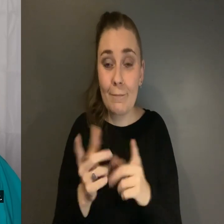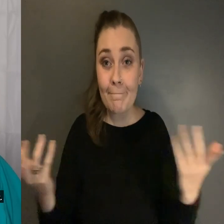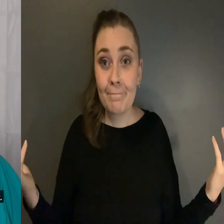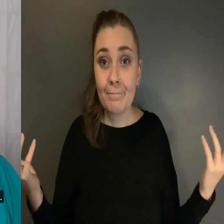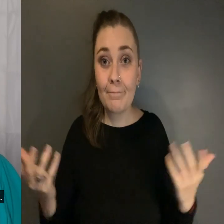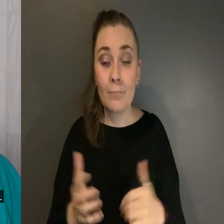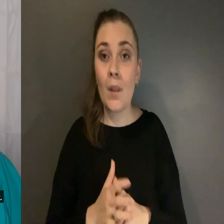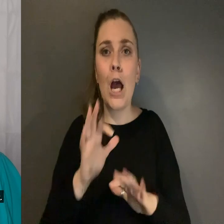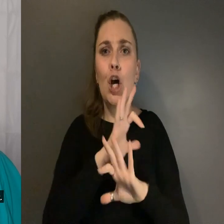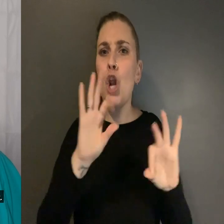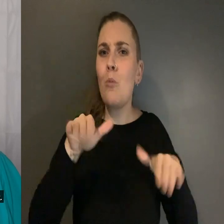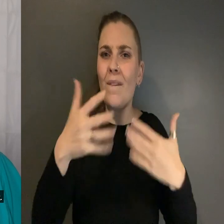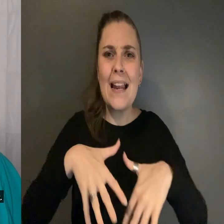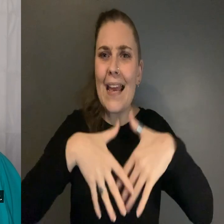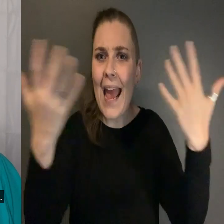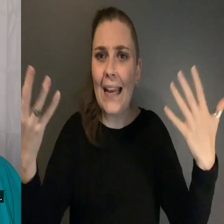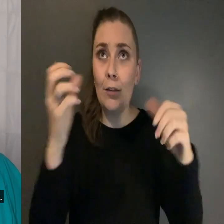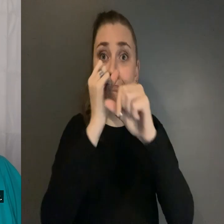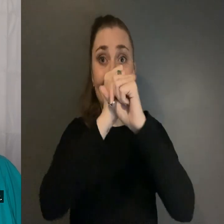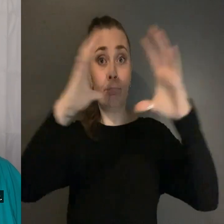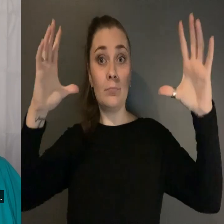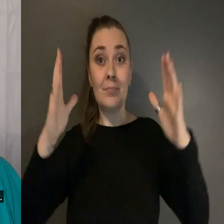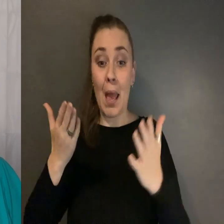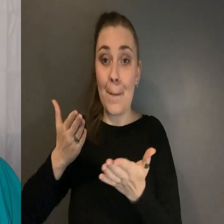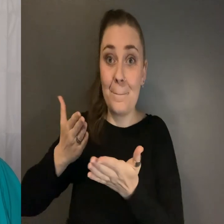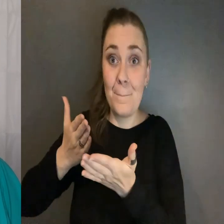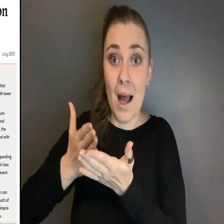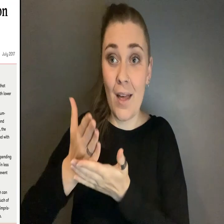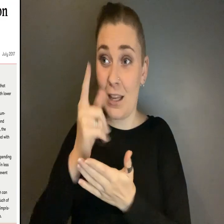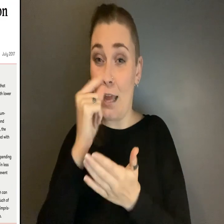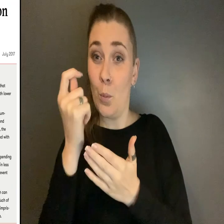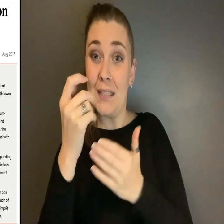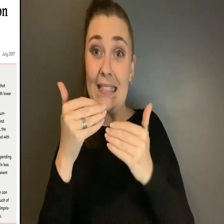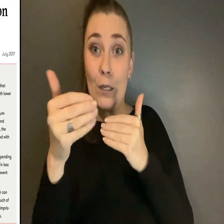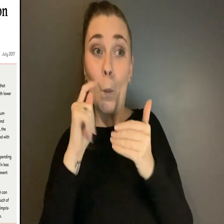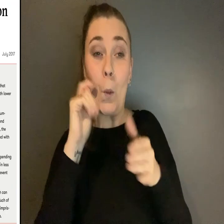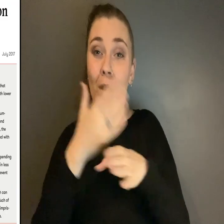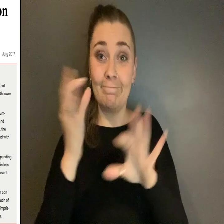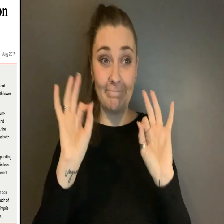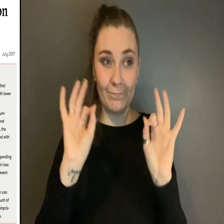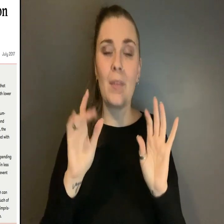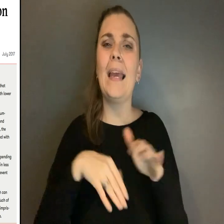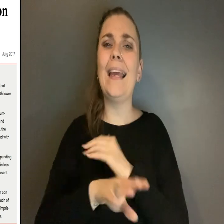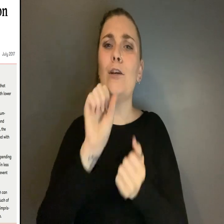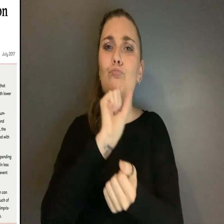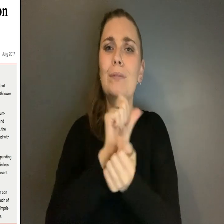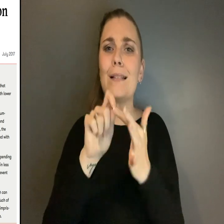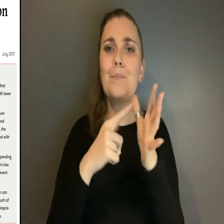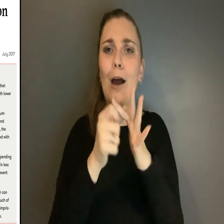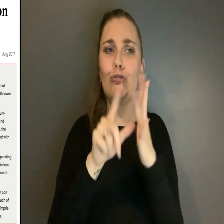Provide any image of a path towards working In the prison paradox more incarceration will not